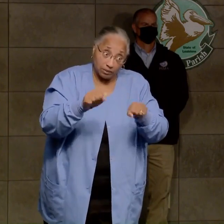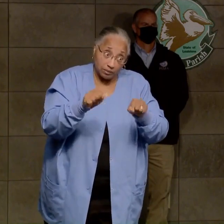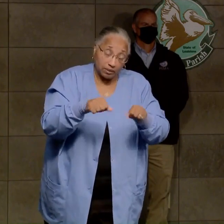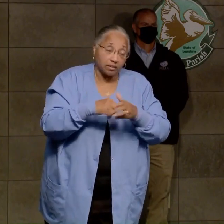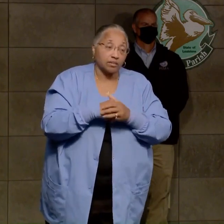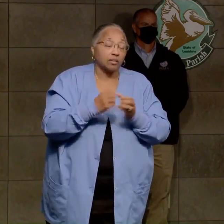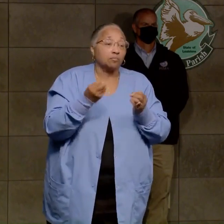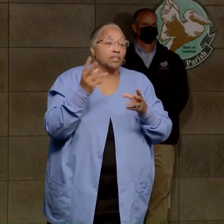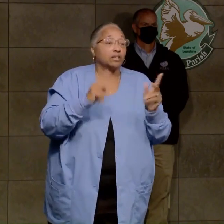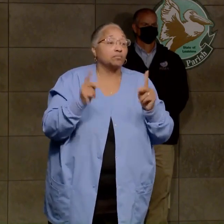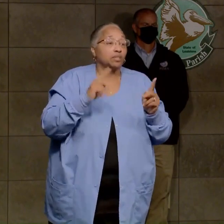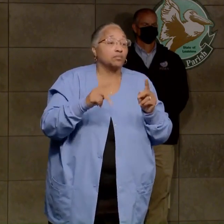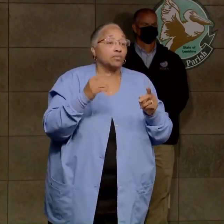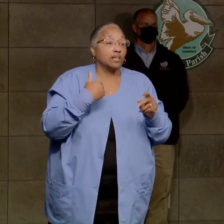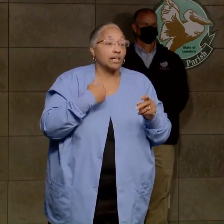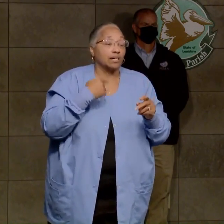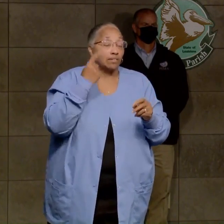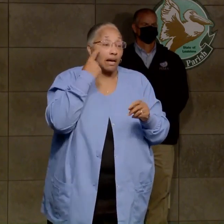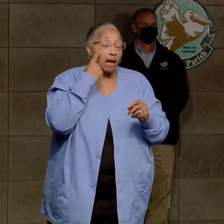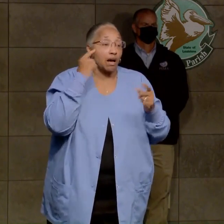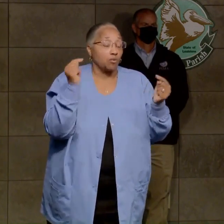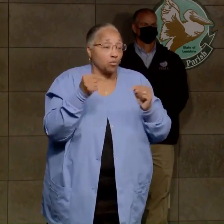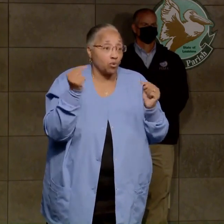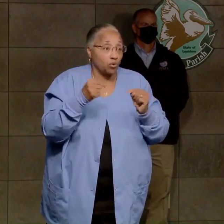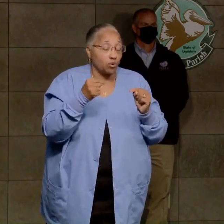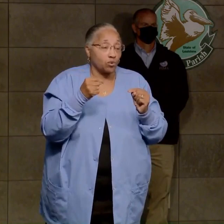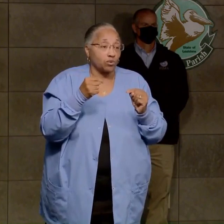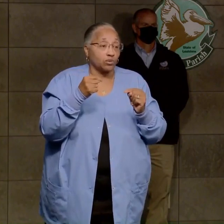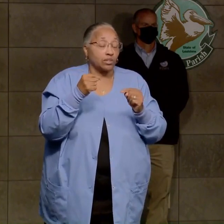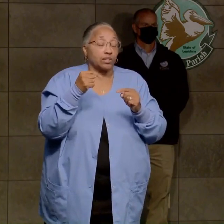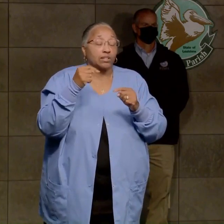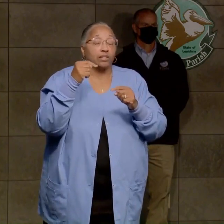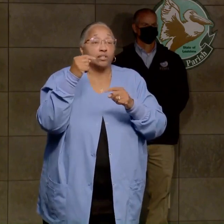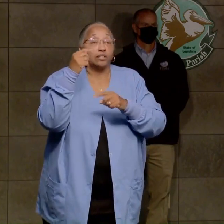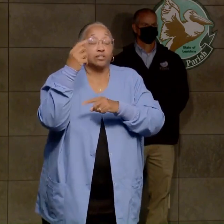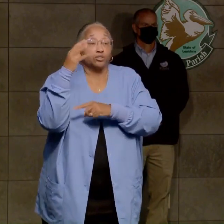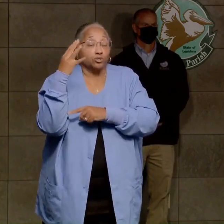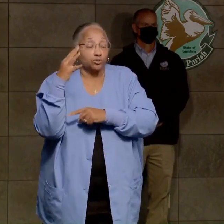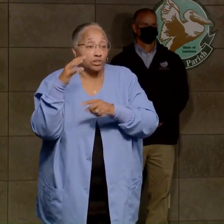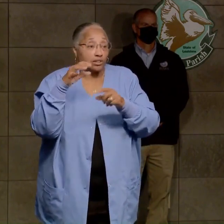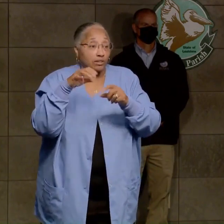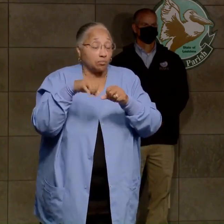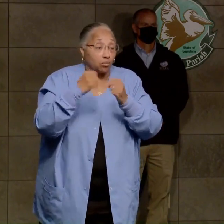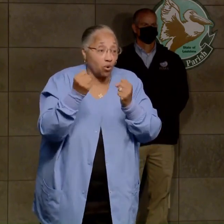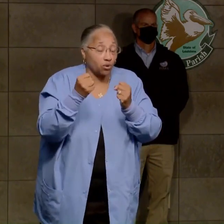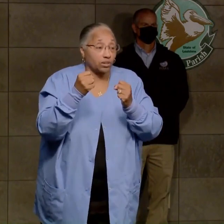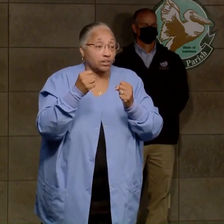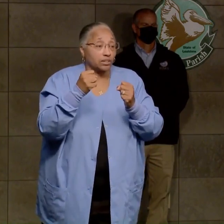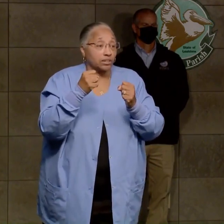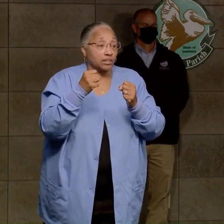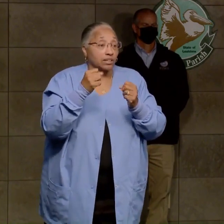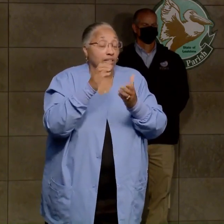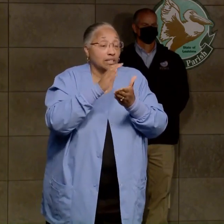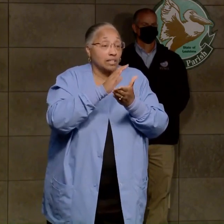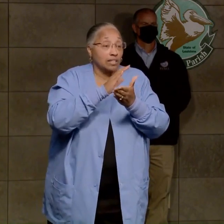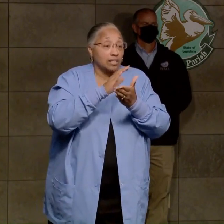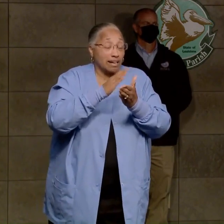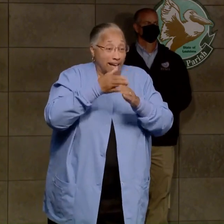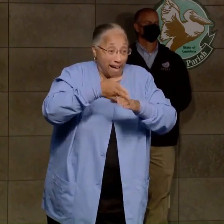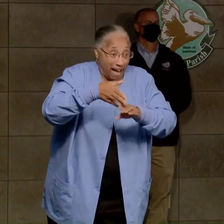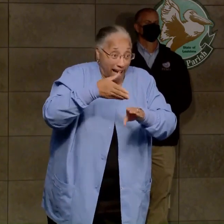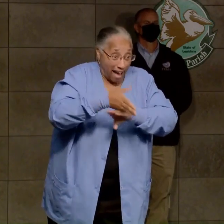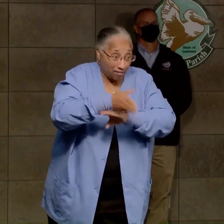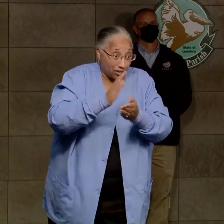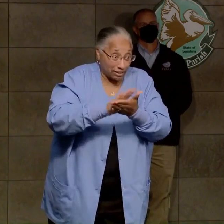people get eye wounds from branches, broken limbs when I went to a hospital after another storm. The post-cleanup was also